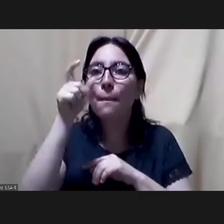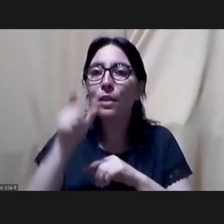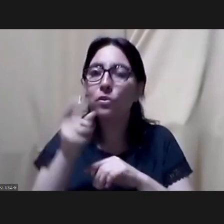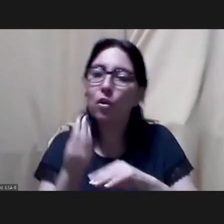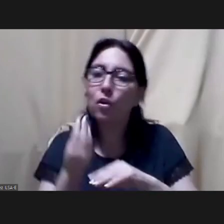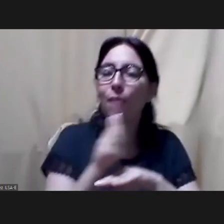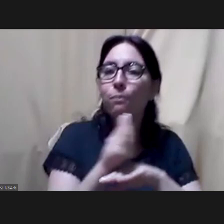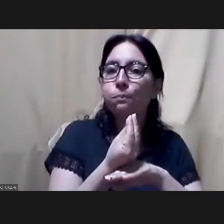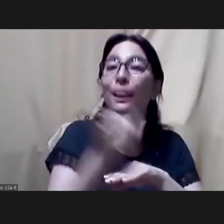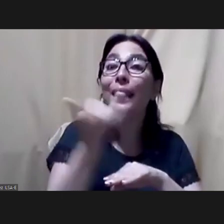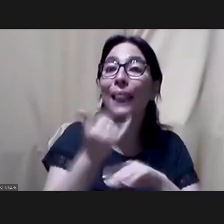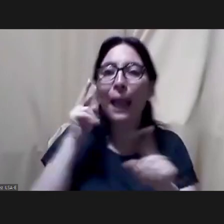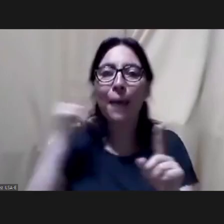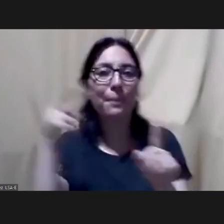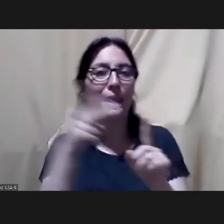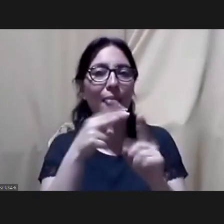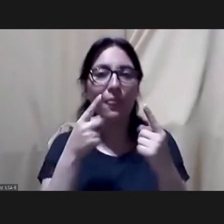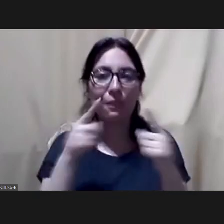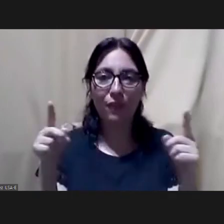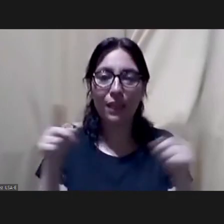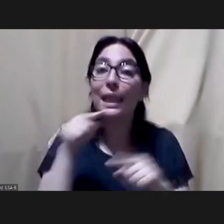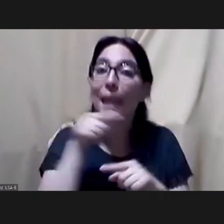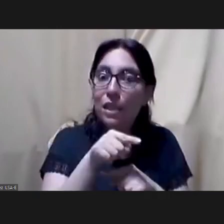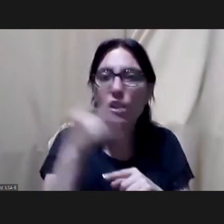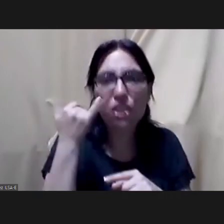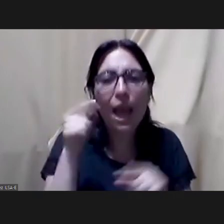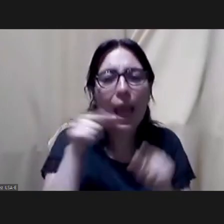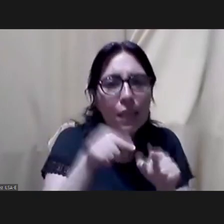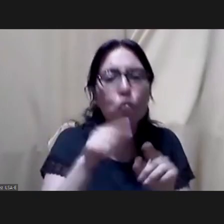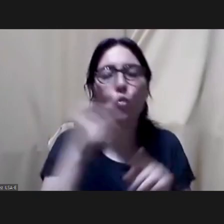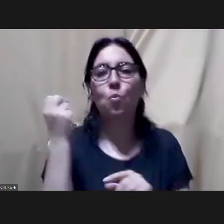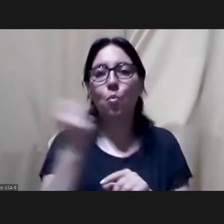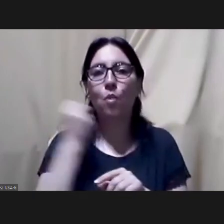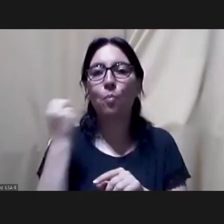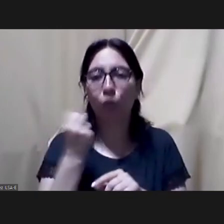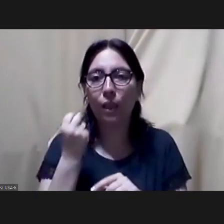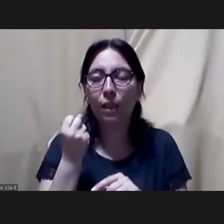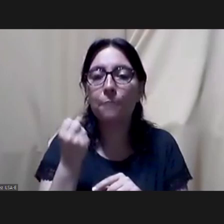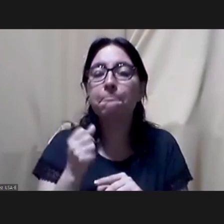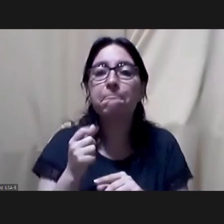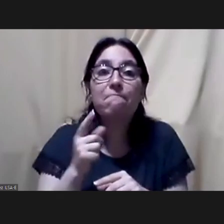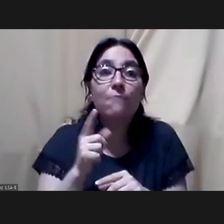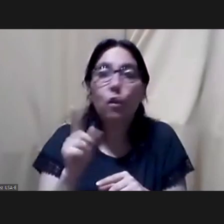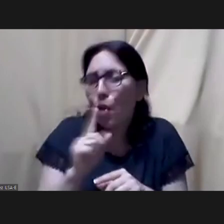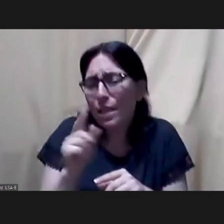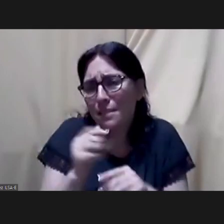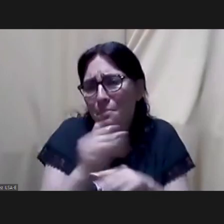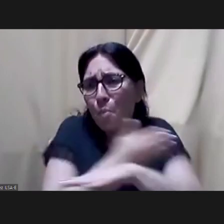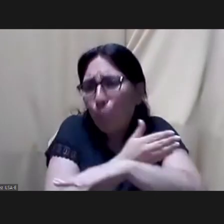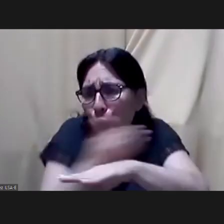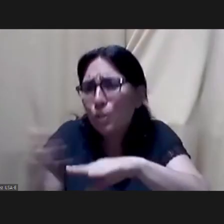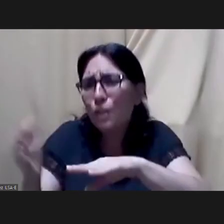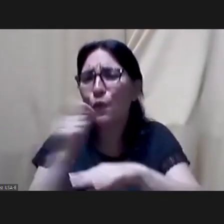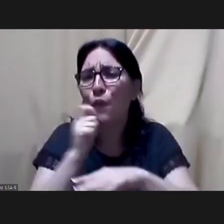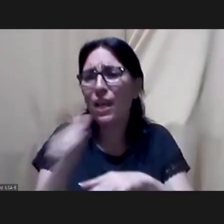at least one should have it and put it on the table so first we women should be there because